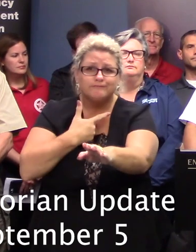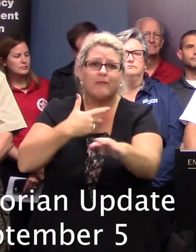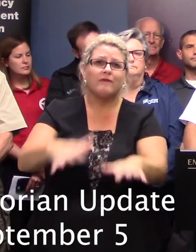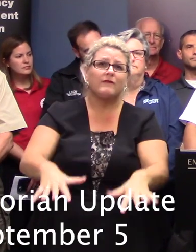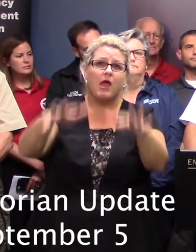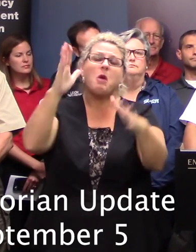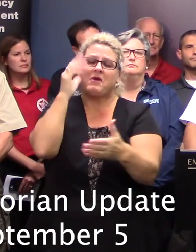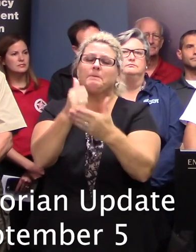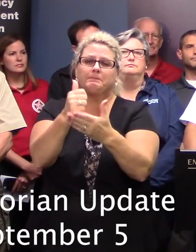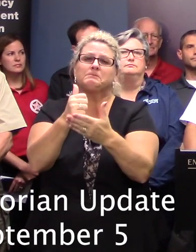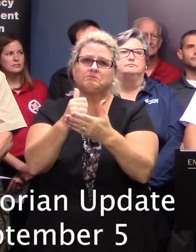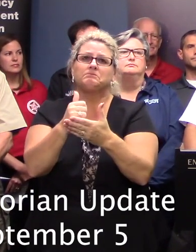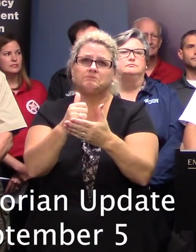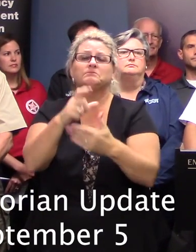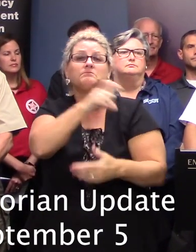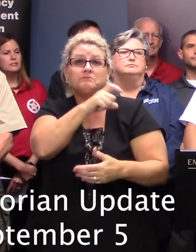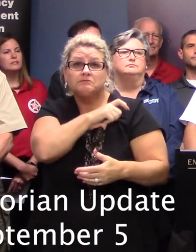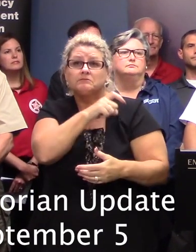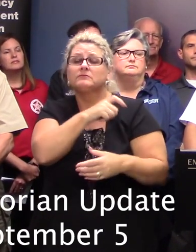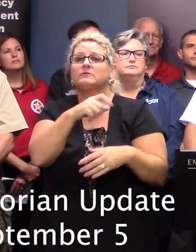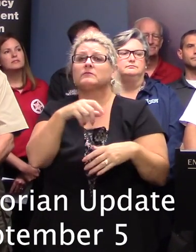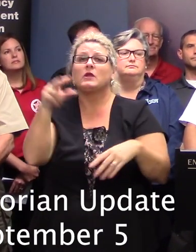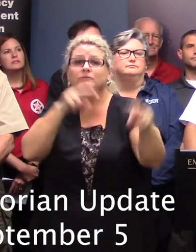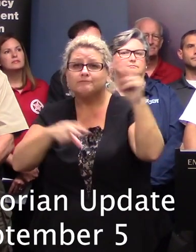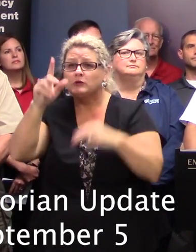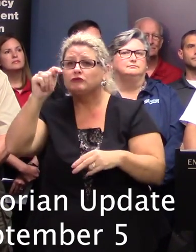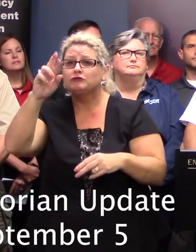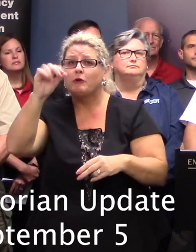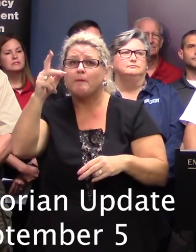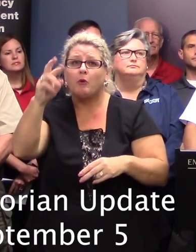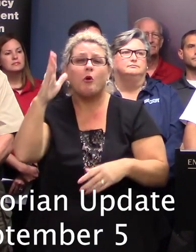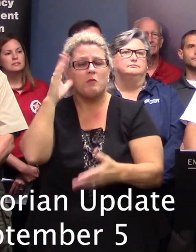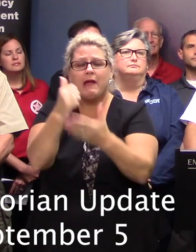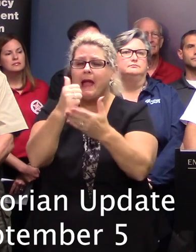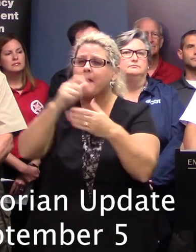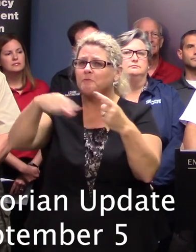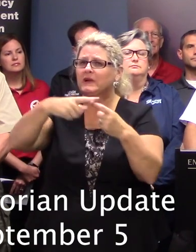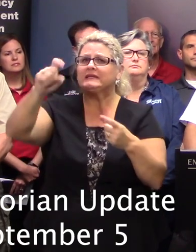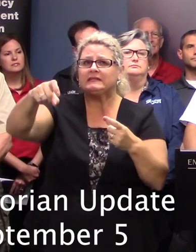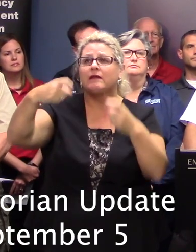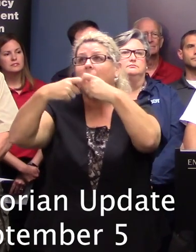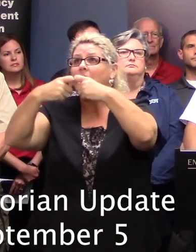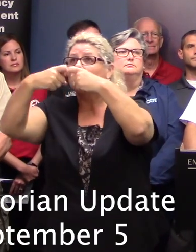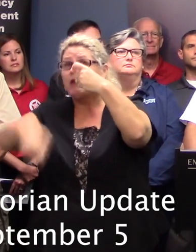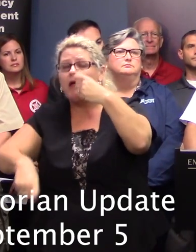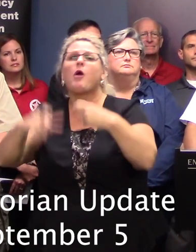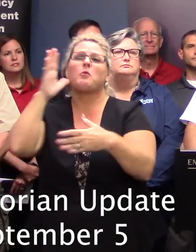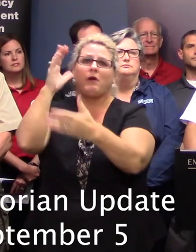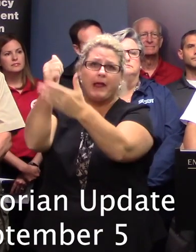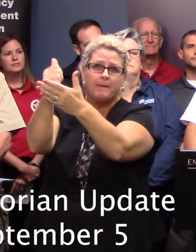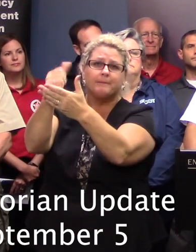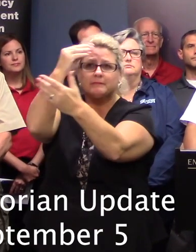Our troopers and officers will be out patrolling the roads, conducting traffic control missions, looking for downed power lines, tree